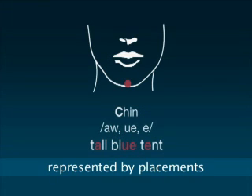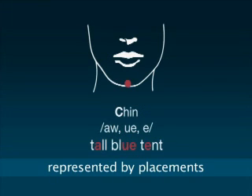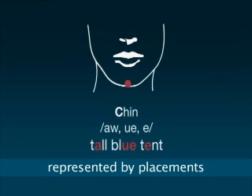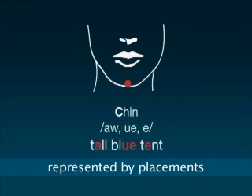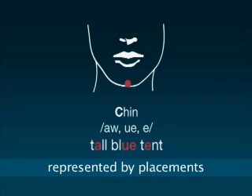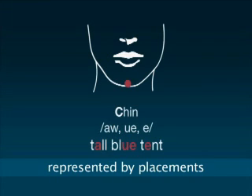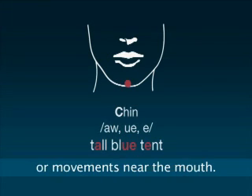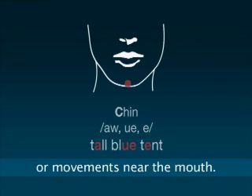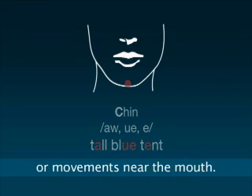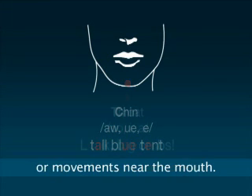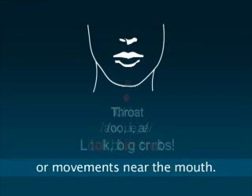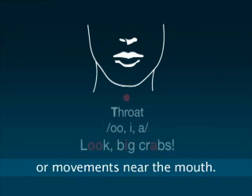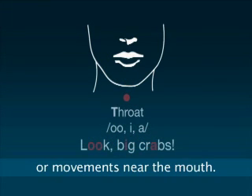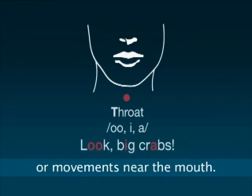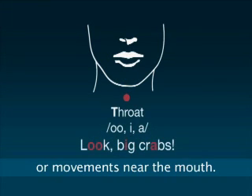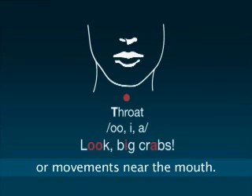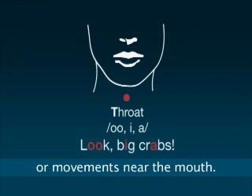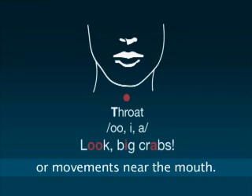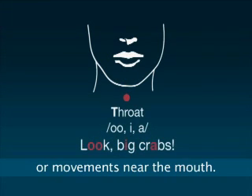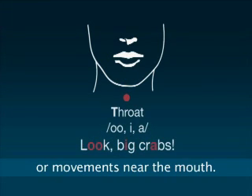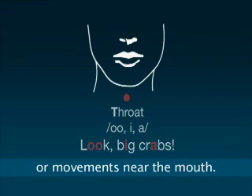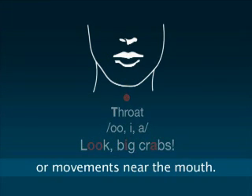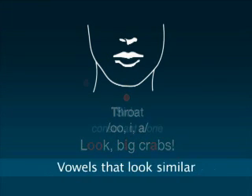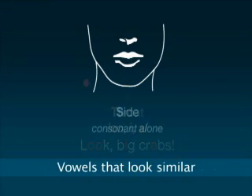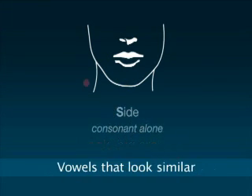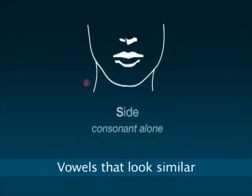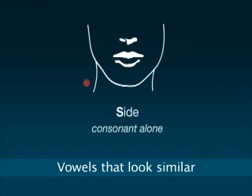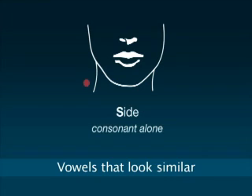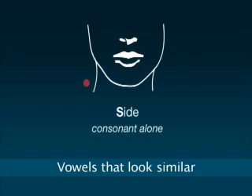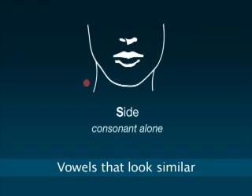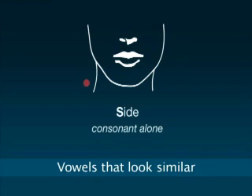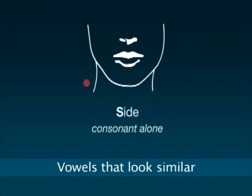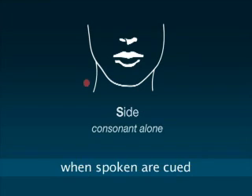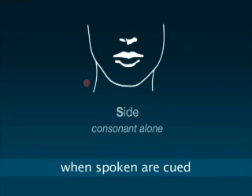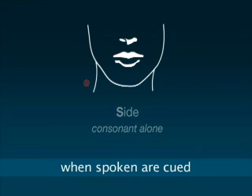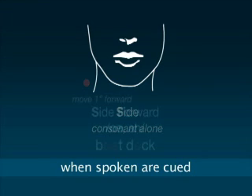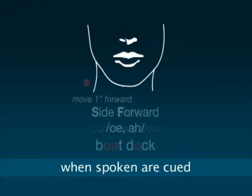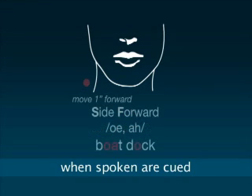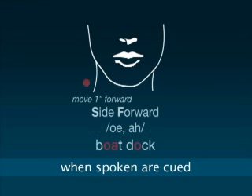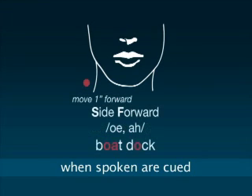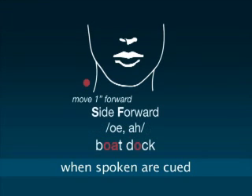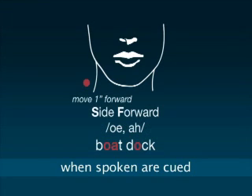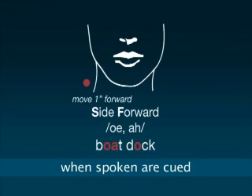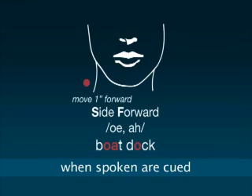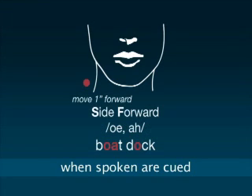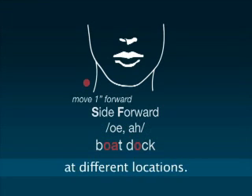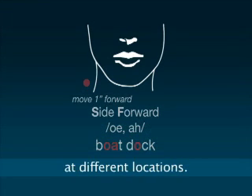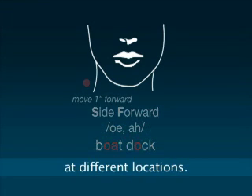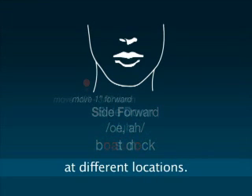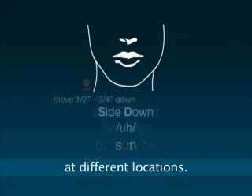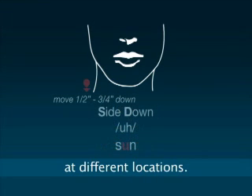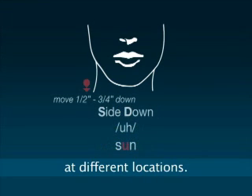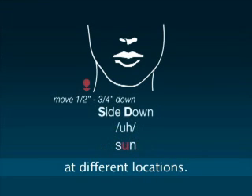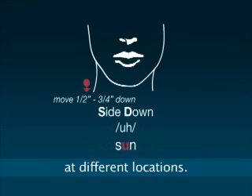by placements or movements near the mouth. Vowels that look similar when spoken are cued at different locations.